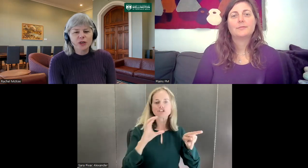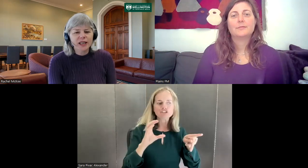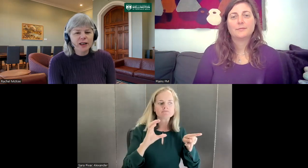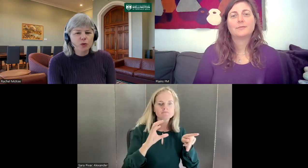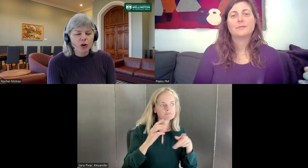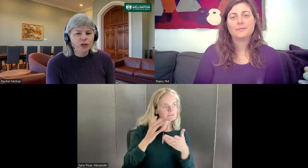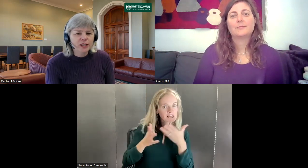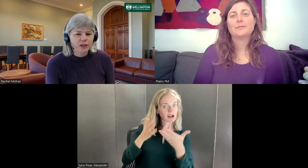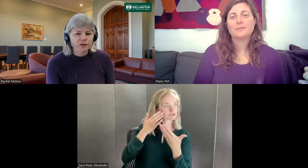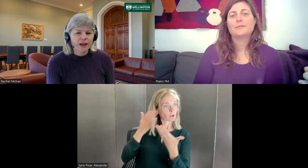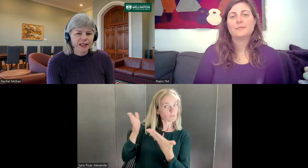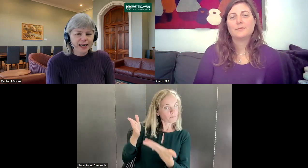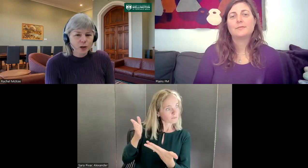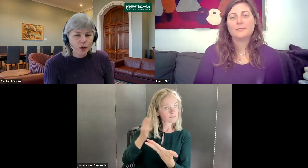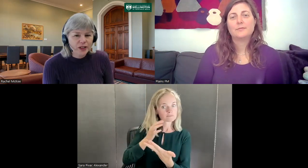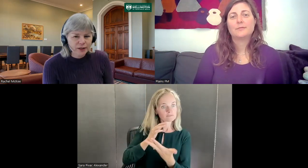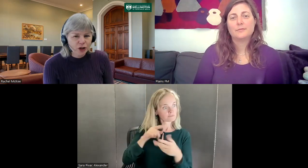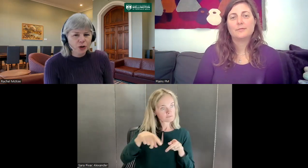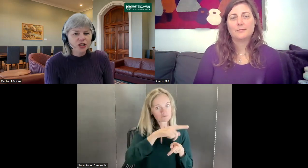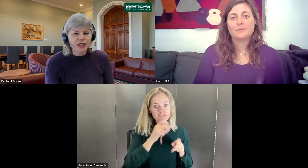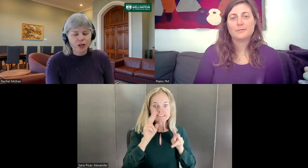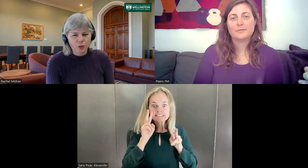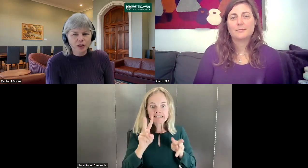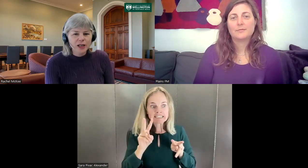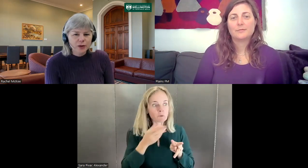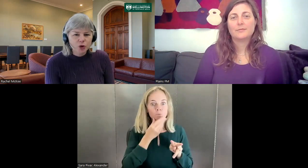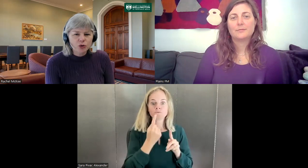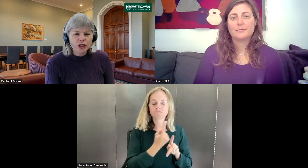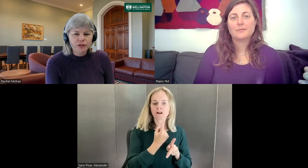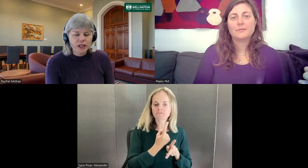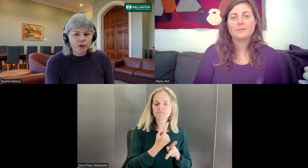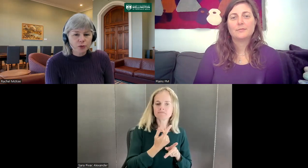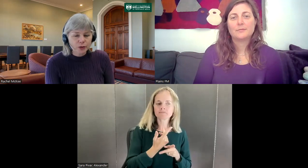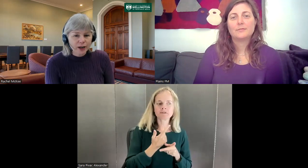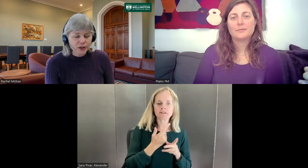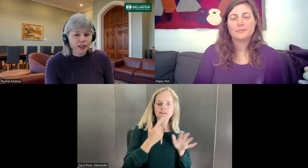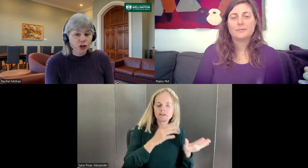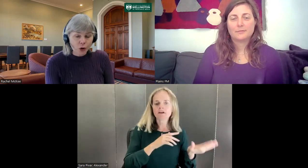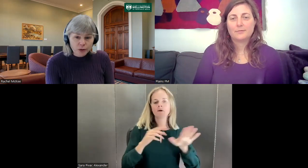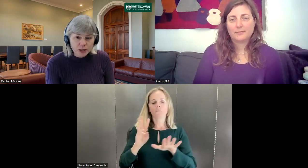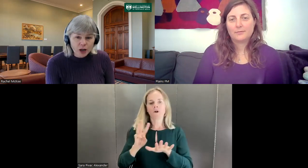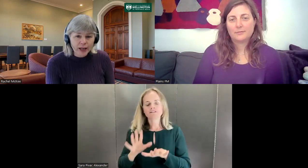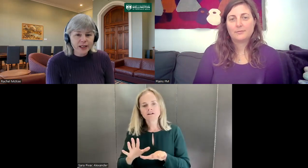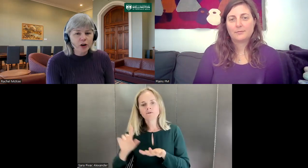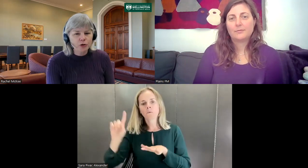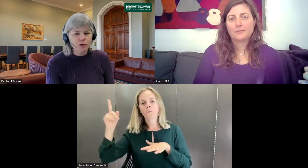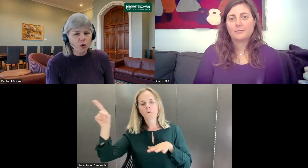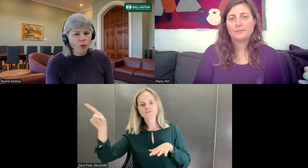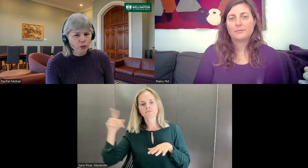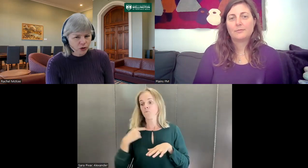a careful process of validating with the deaf community. So we'll talk to different deaf groups around New Zealand, show them signs and go through a formal process